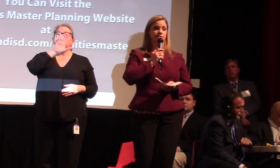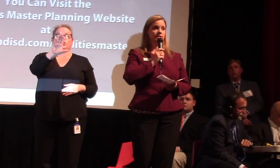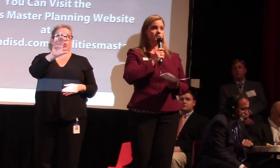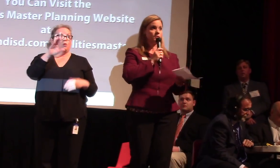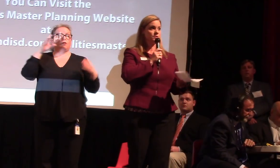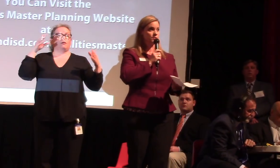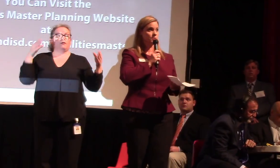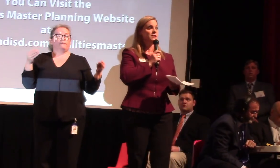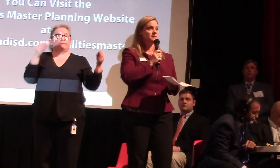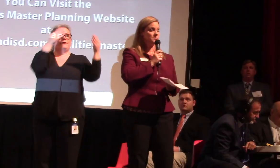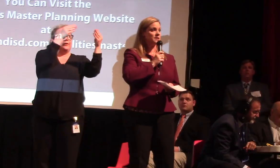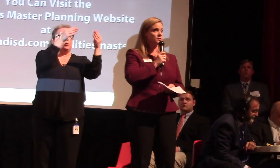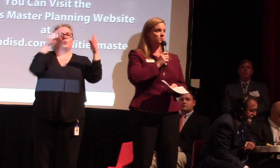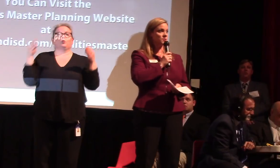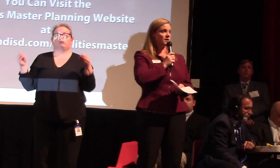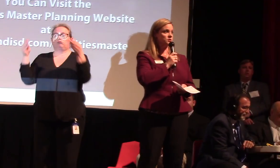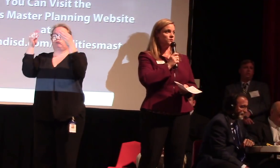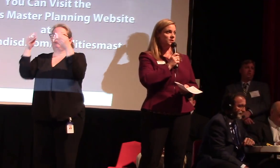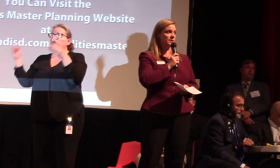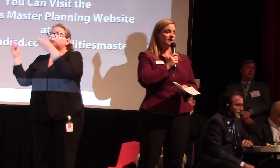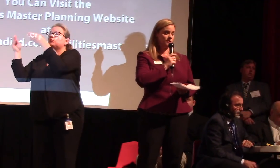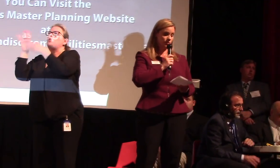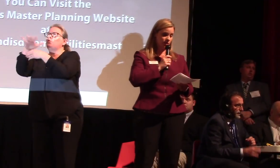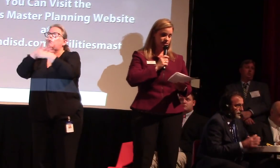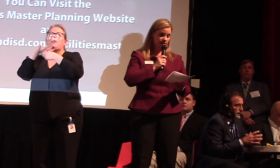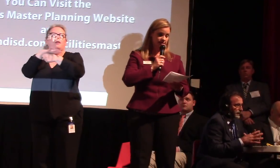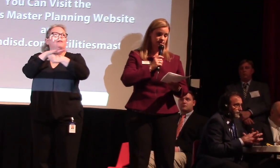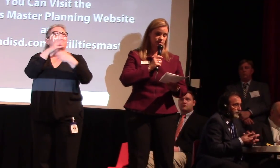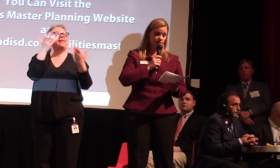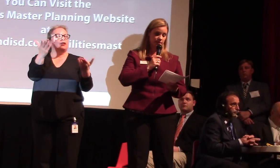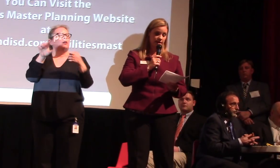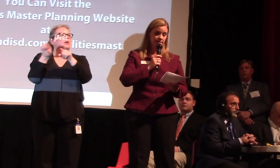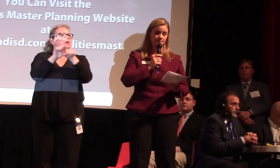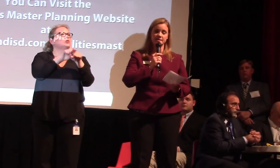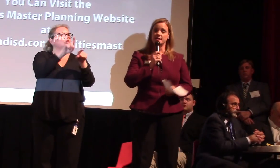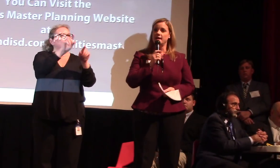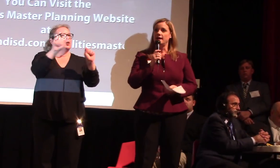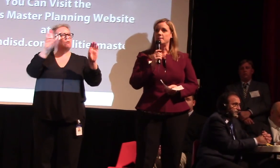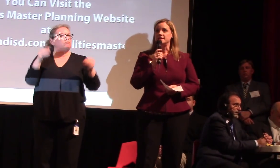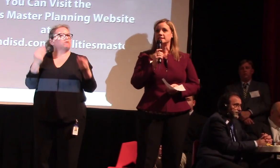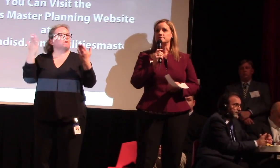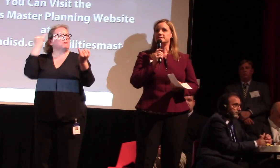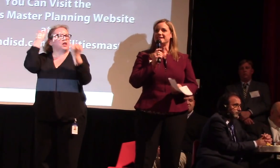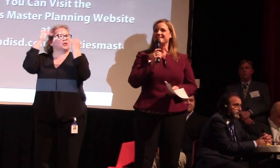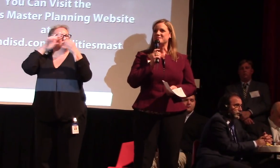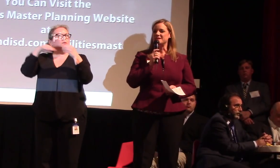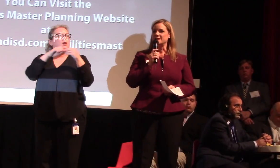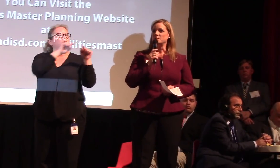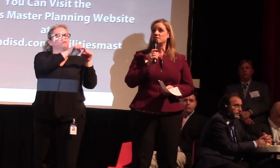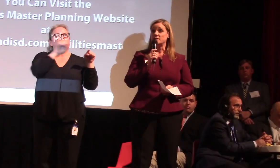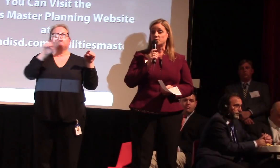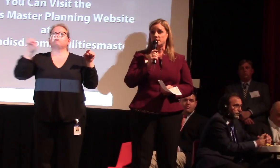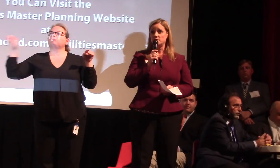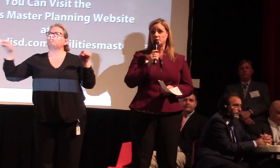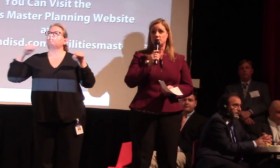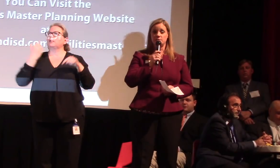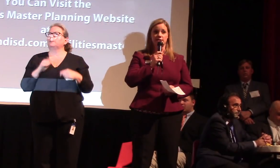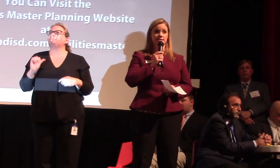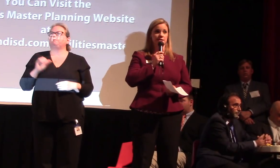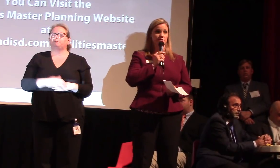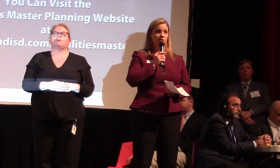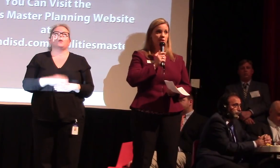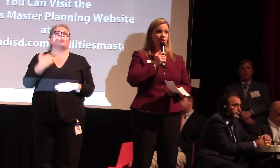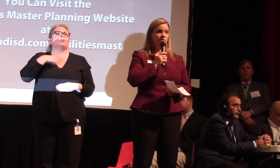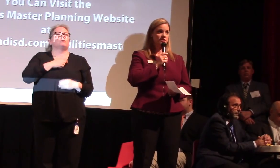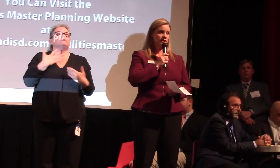for you to stay tuned to to be able to provide your feedback and your thoughts and ideas around that. As I stated at the beginning we've had three community